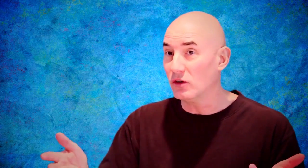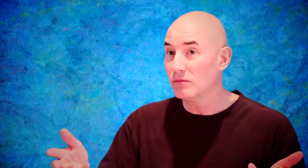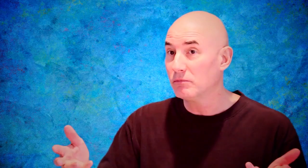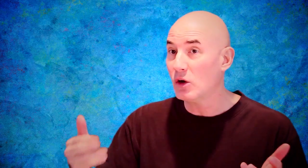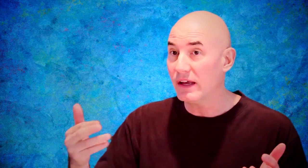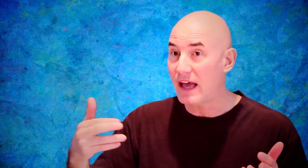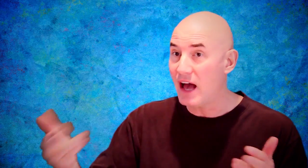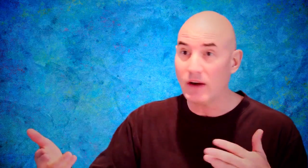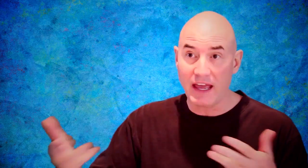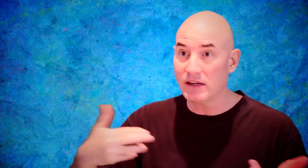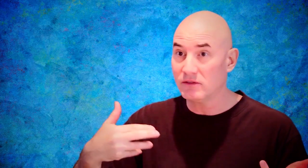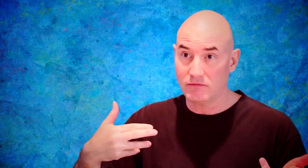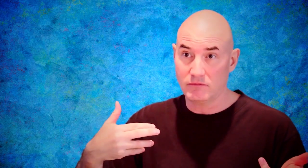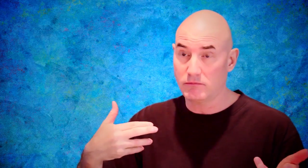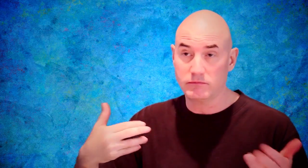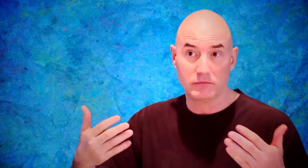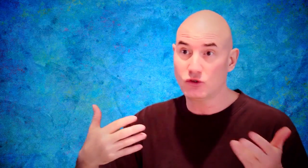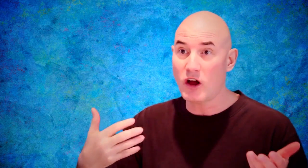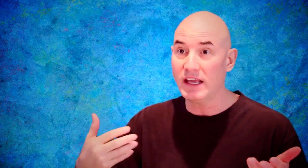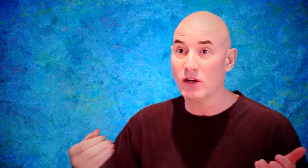blowing out and drawing in.